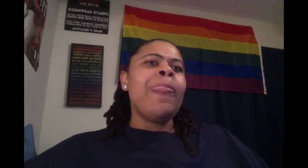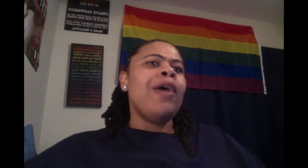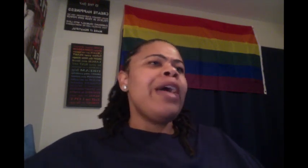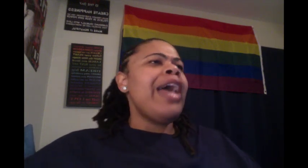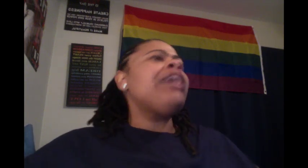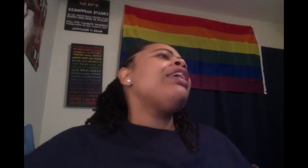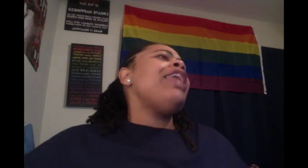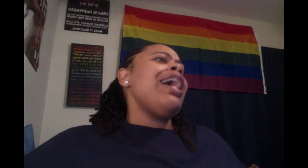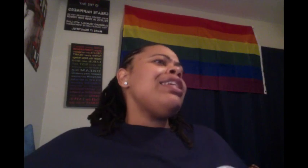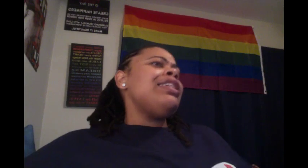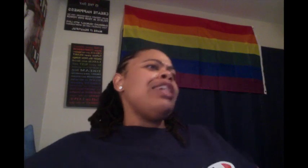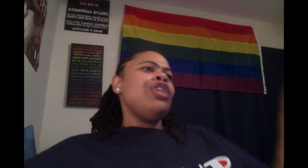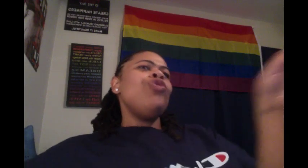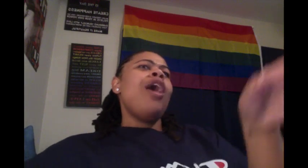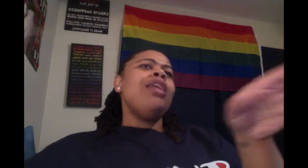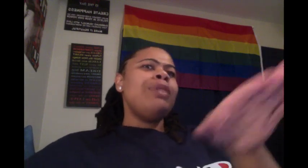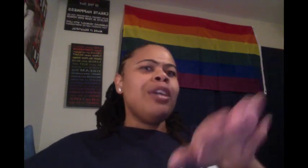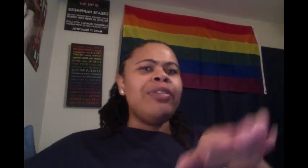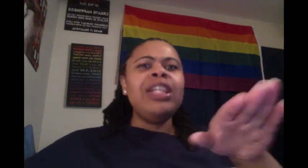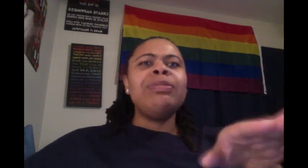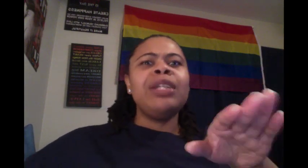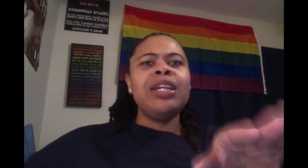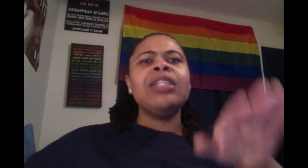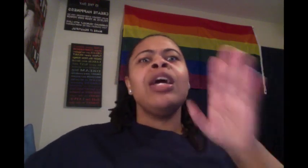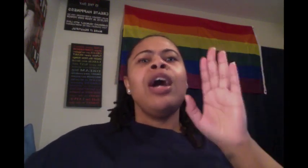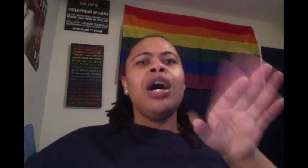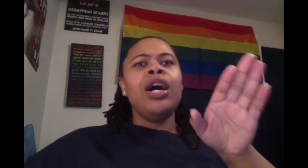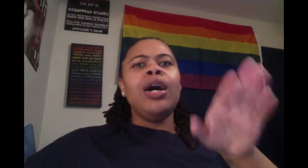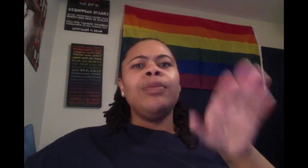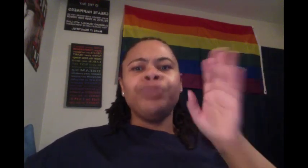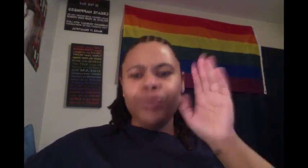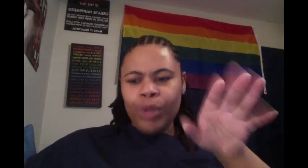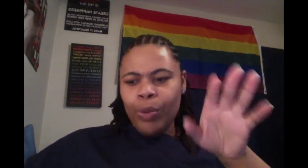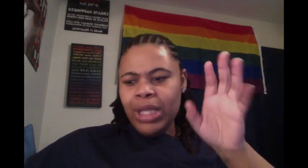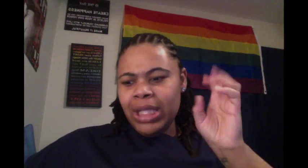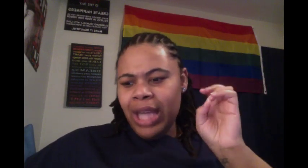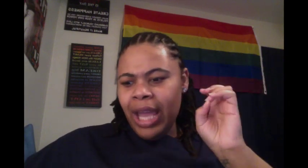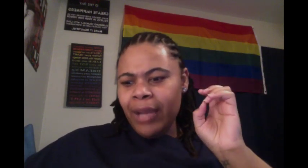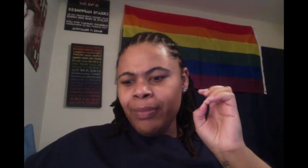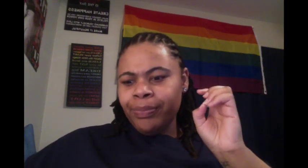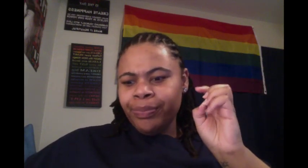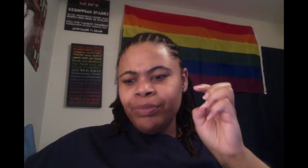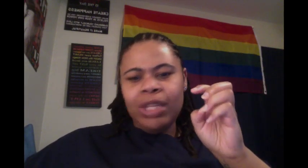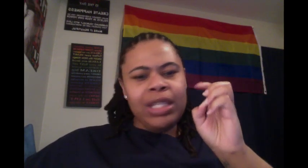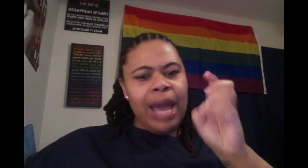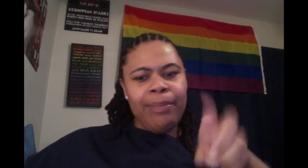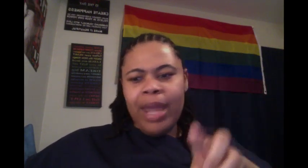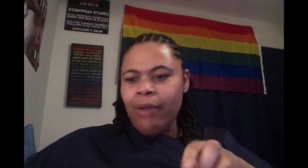Okay. And I understand you all up in your feelings because, um, what's his name? It's not Barry.